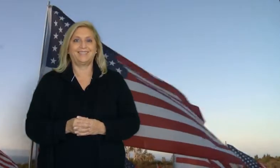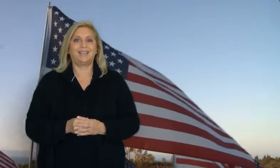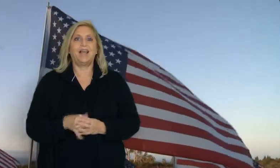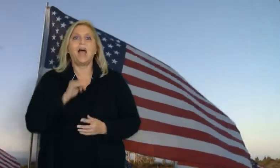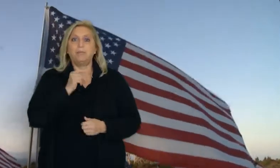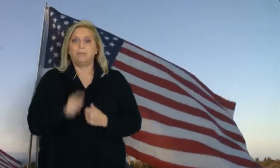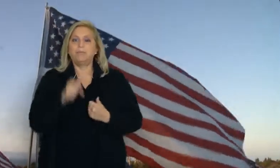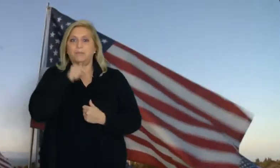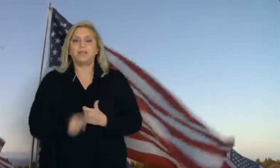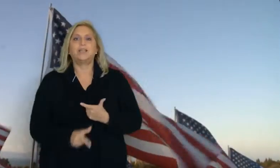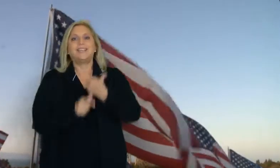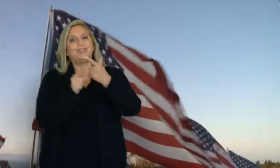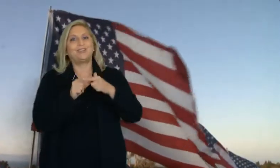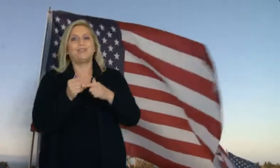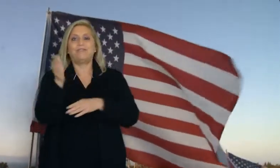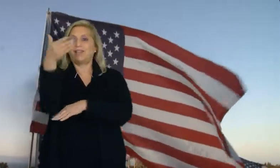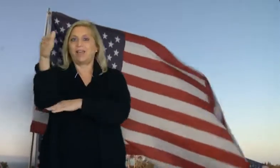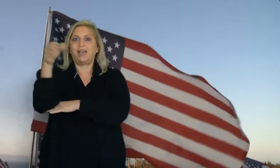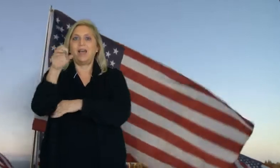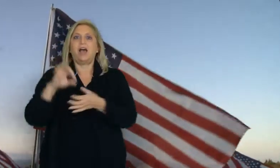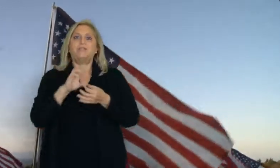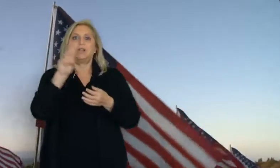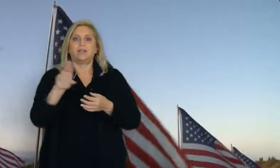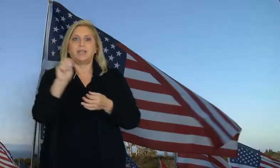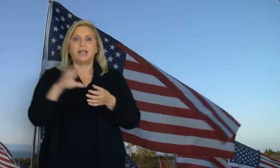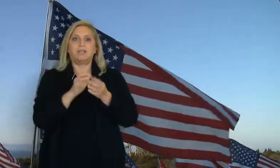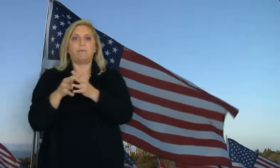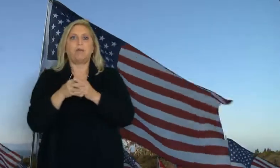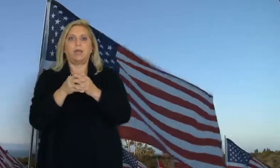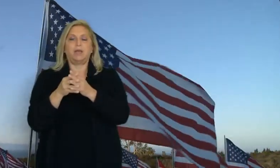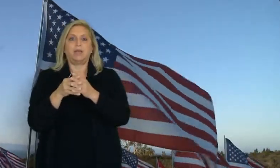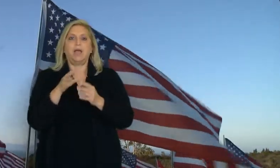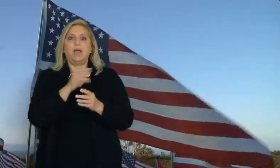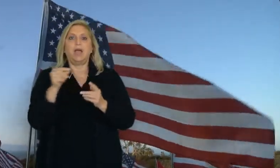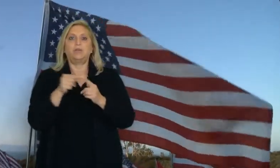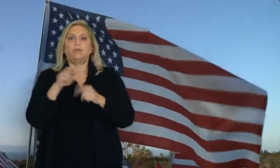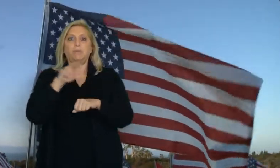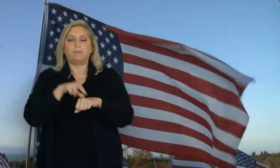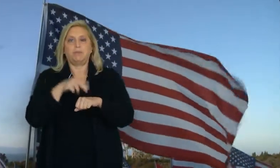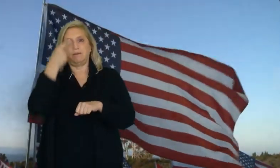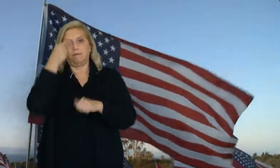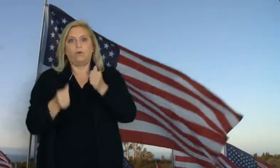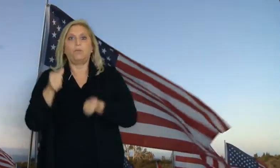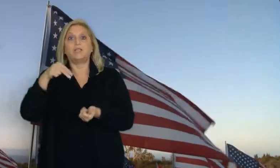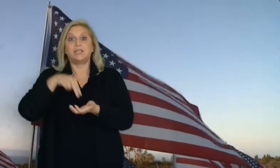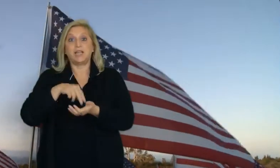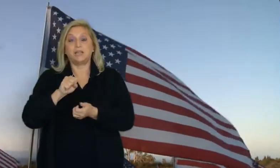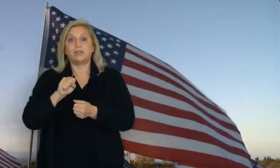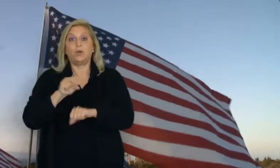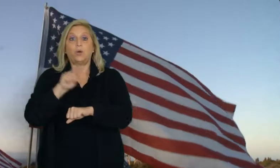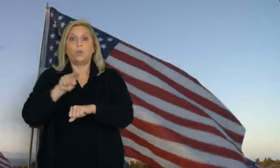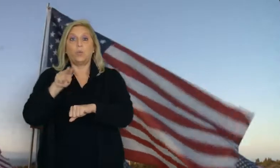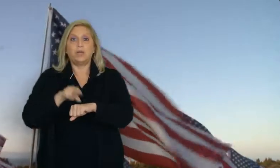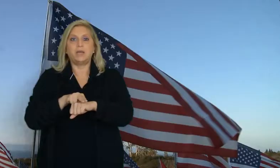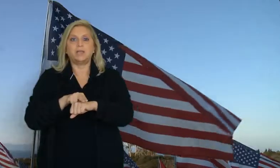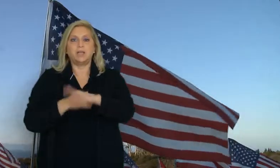I pledge allegiance to the flag of the United States of America and to the republic for which it stands,